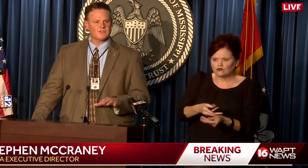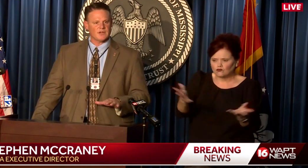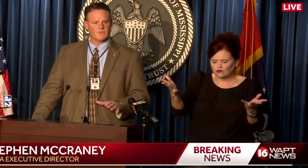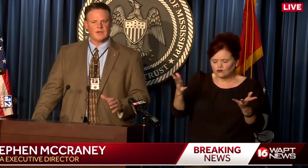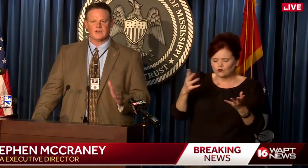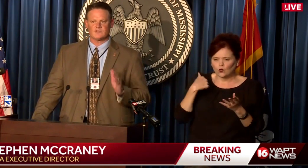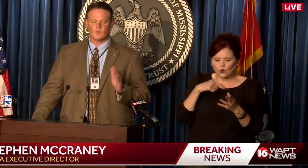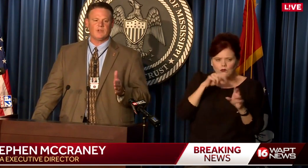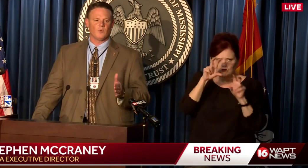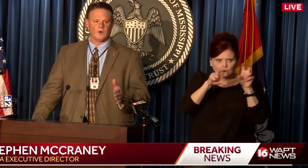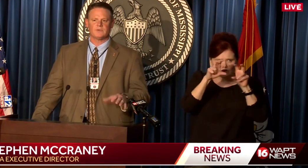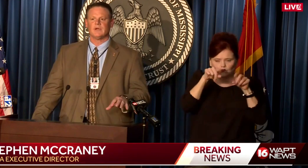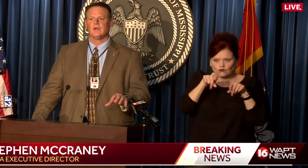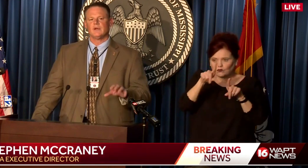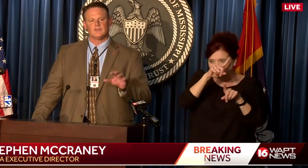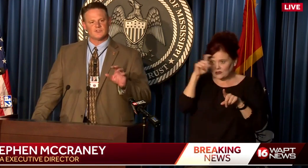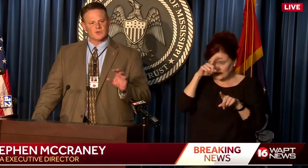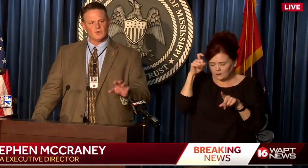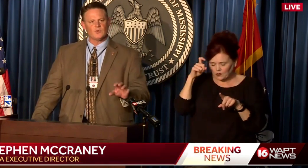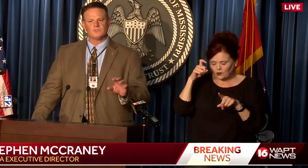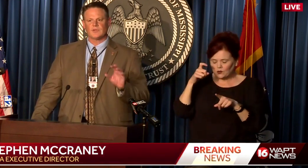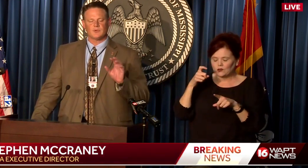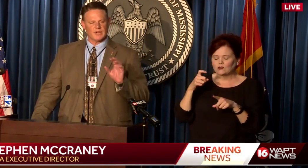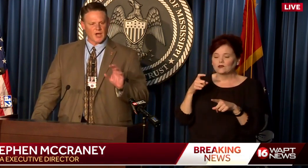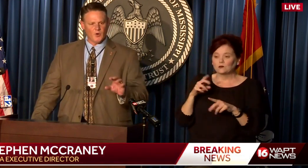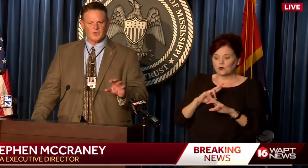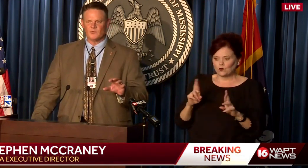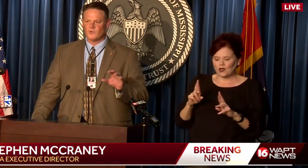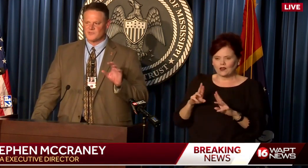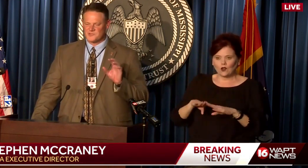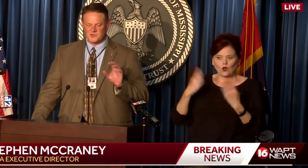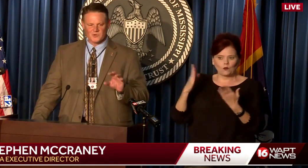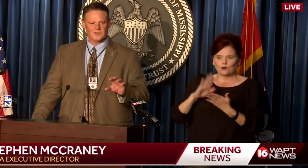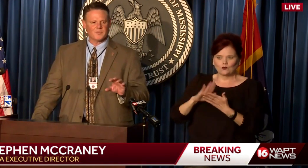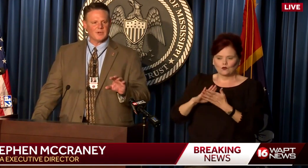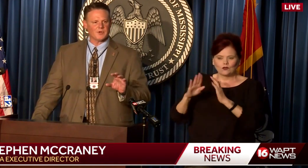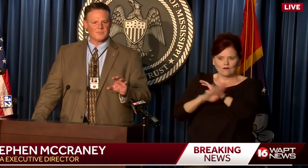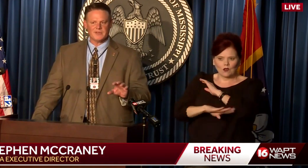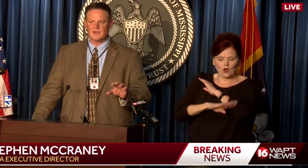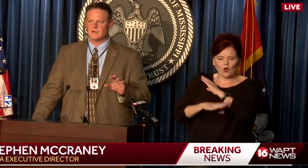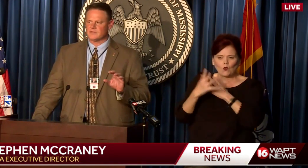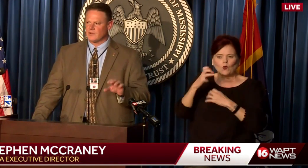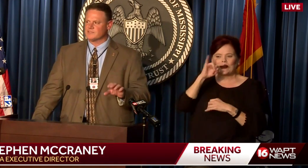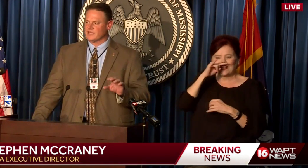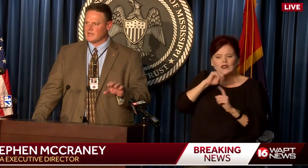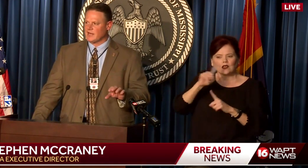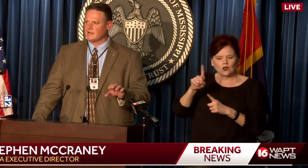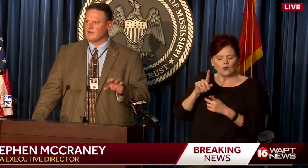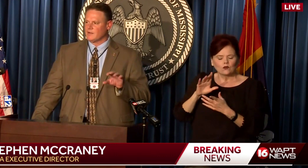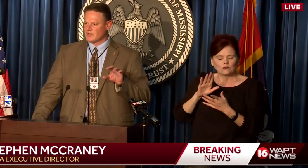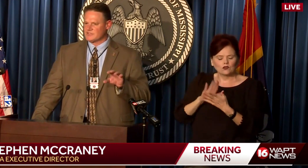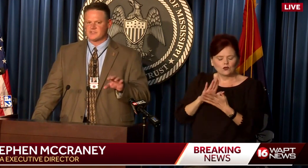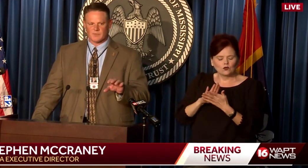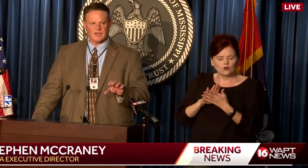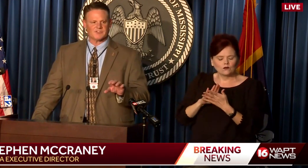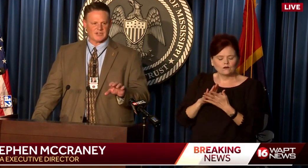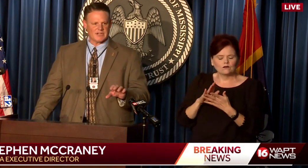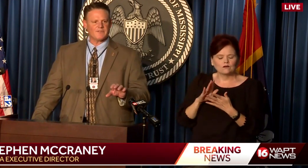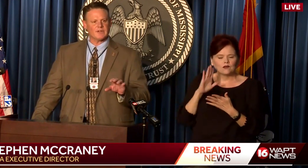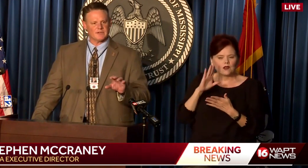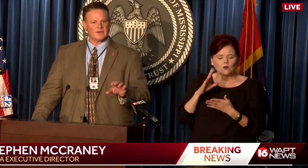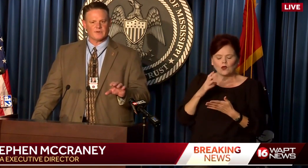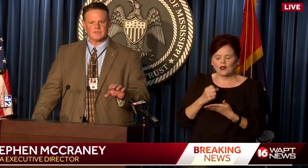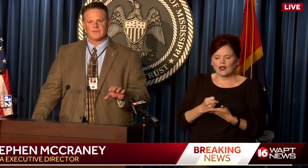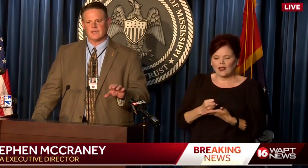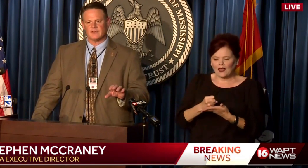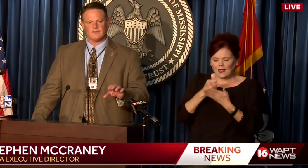summer months to get ready because we want schools to be open. We want the children to be able to be there as long as they can because that's going to make a